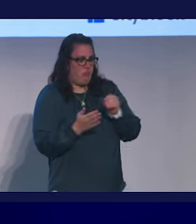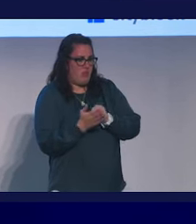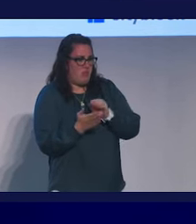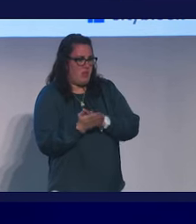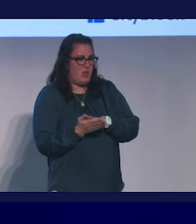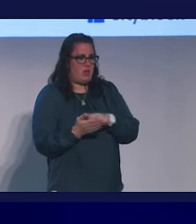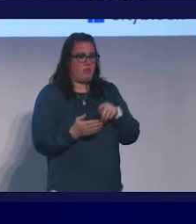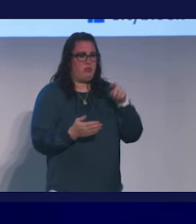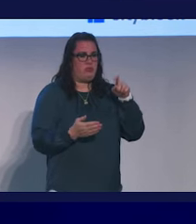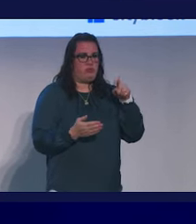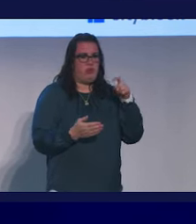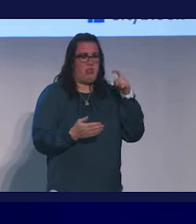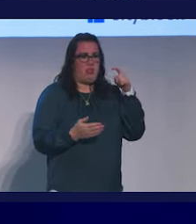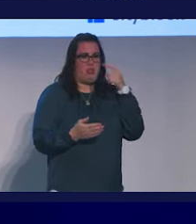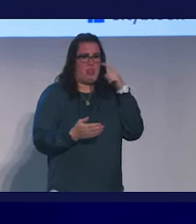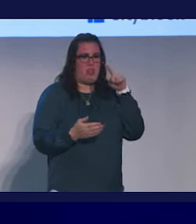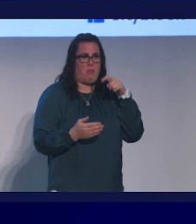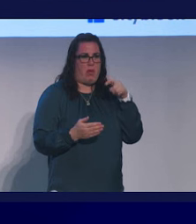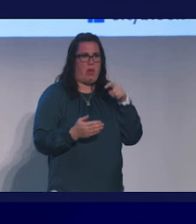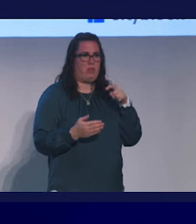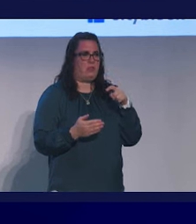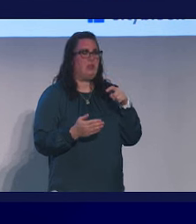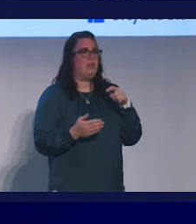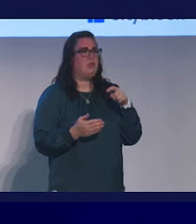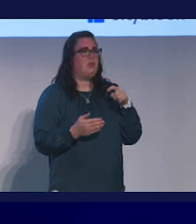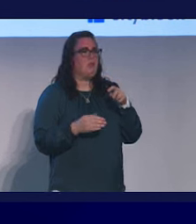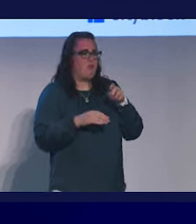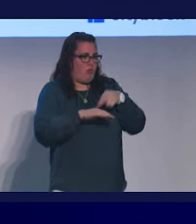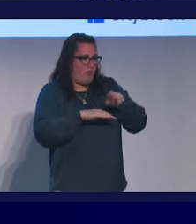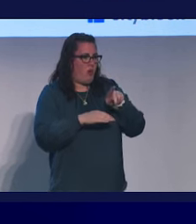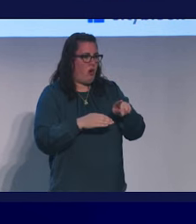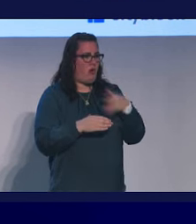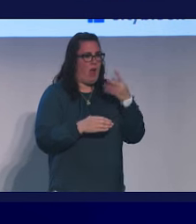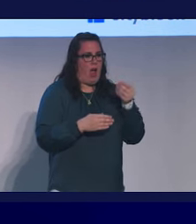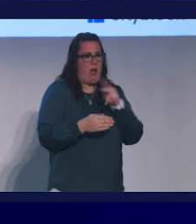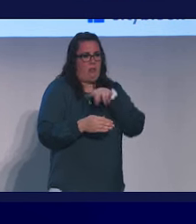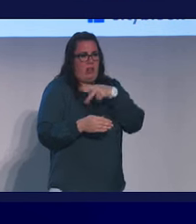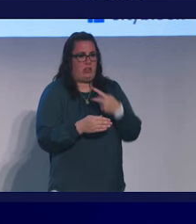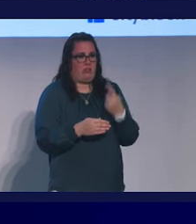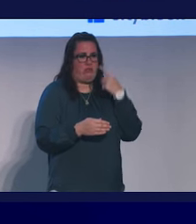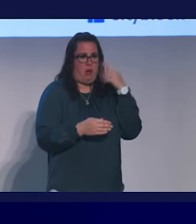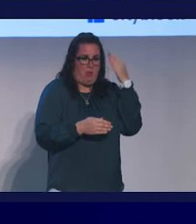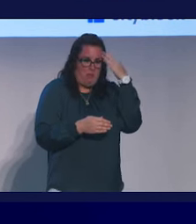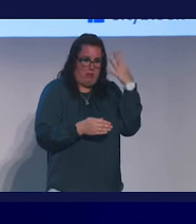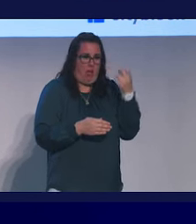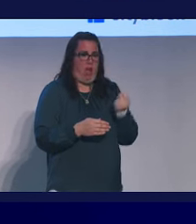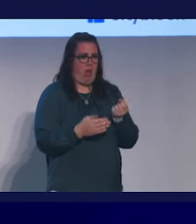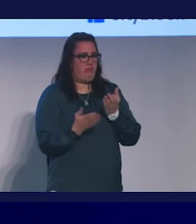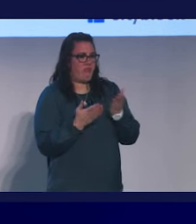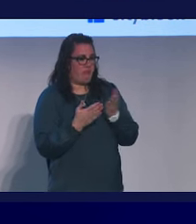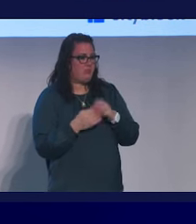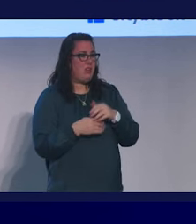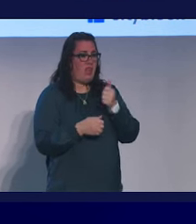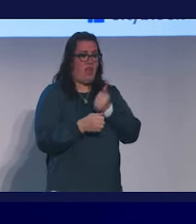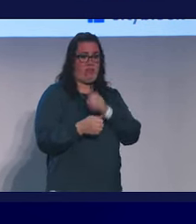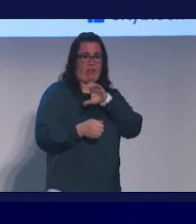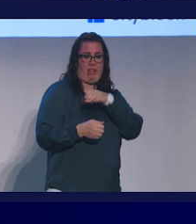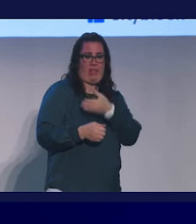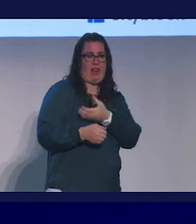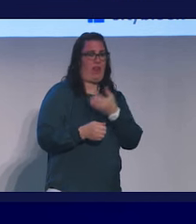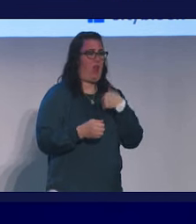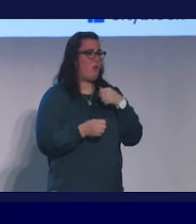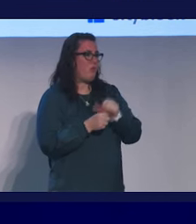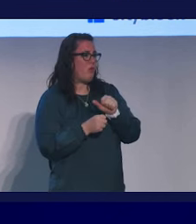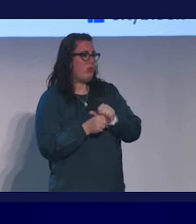Someone should think about referring her to outpatient behavioral health at some point. You know, we just, let's just let that go. But every clinic that I've ever worked in,